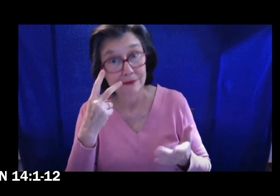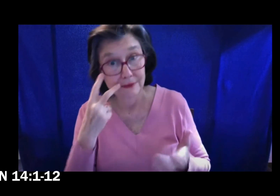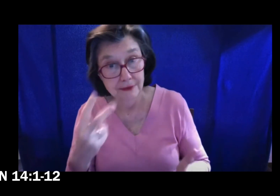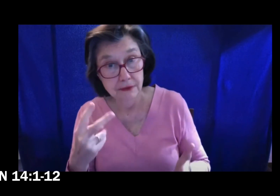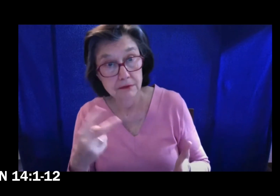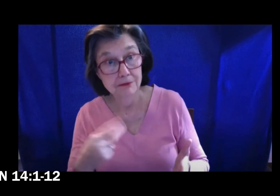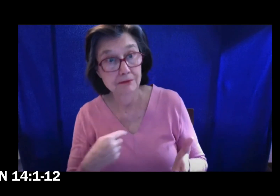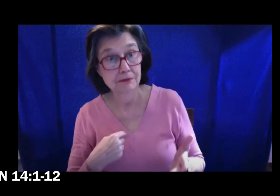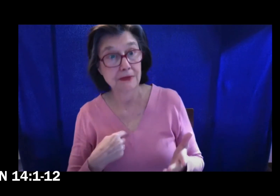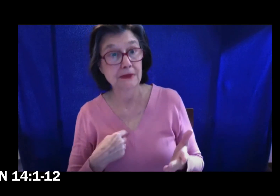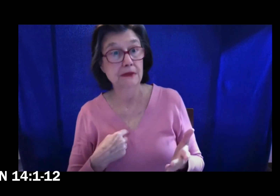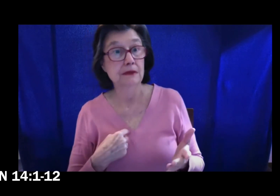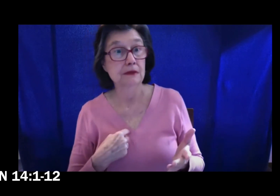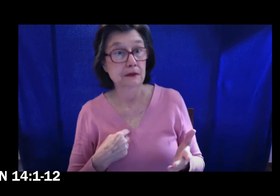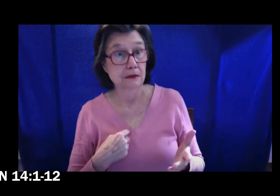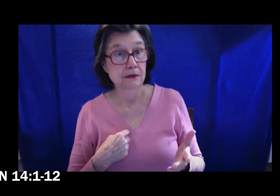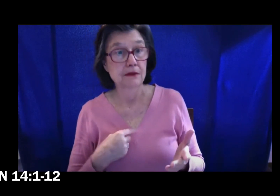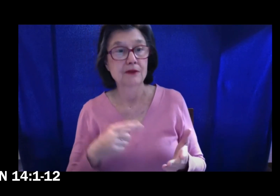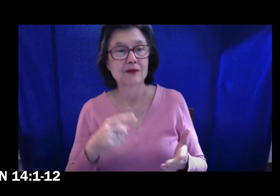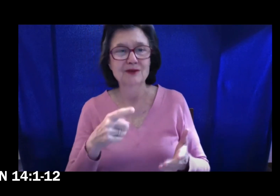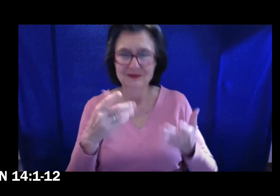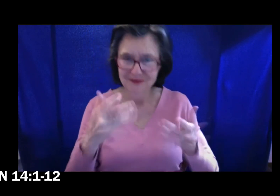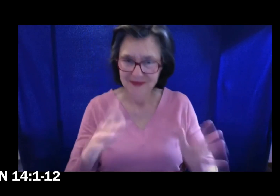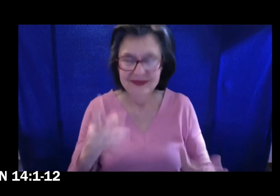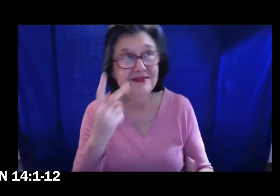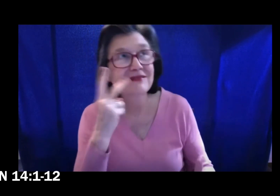Whoever has seen me has seen the Father.